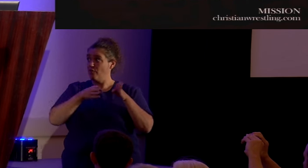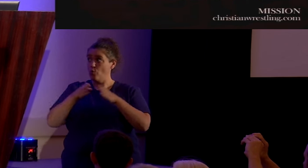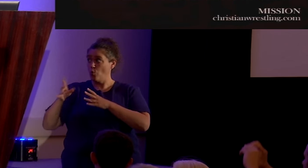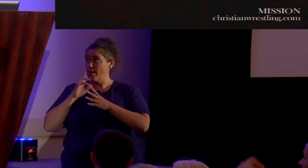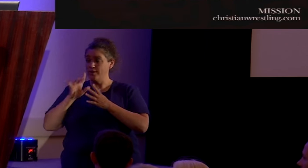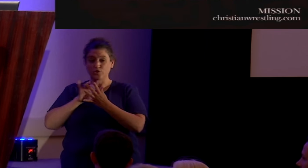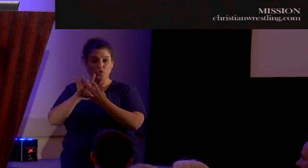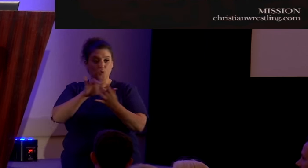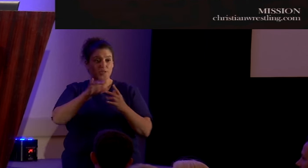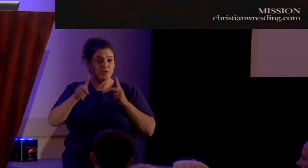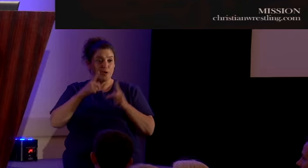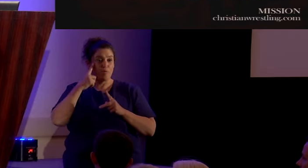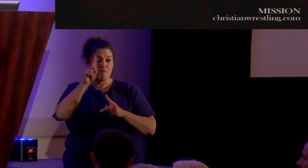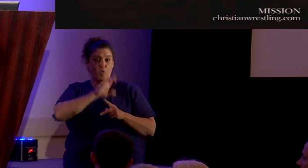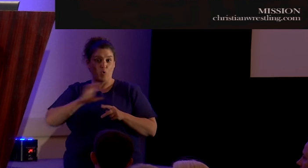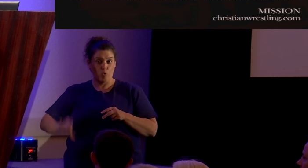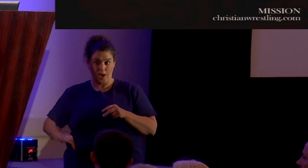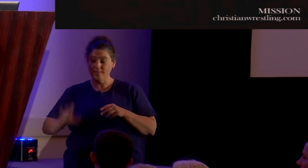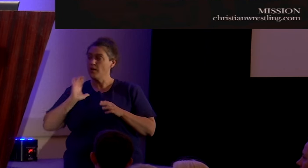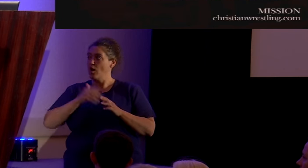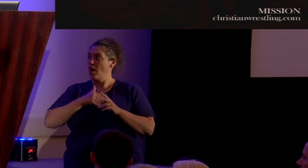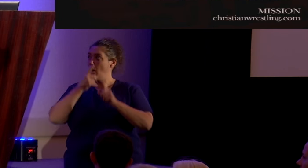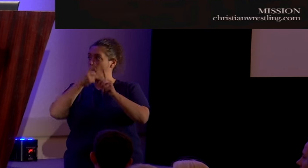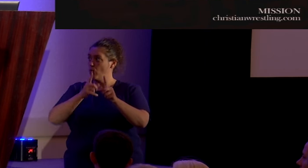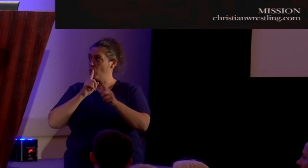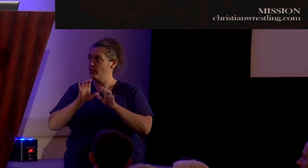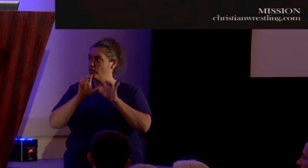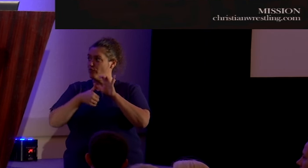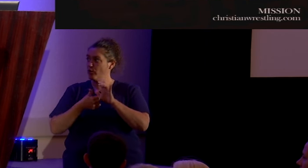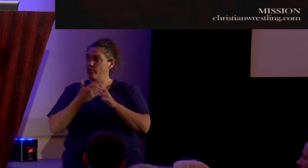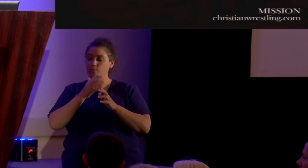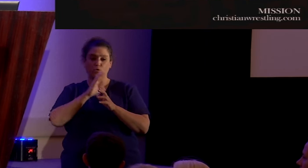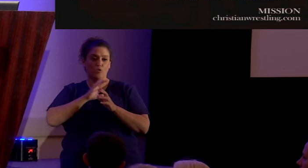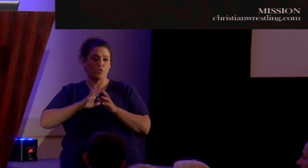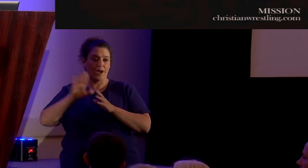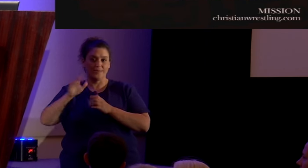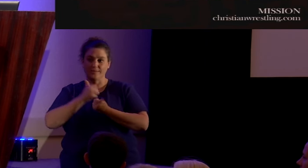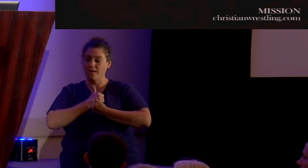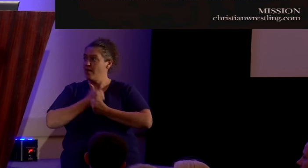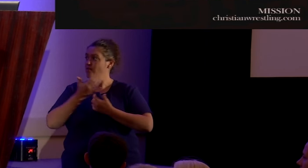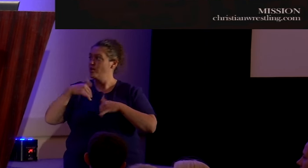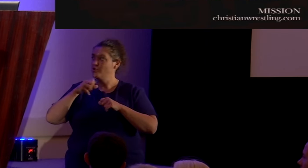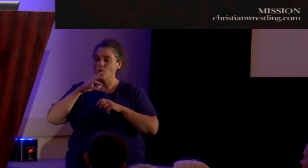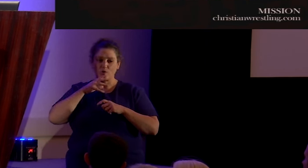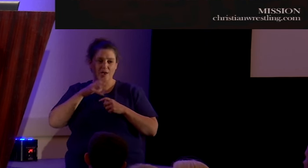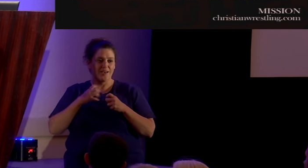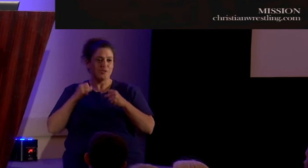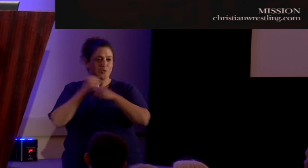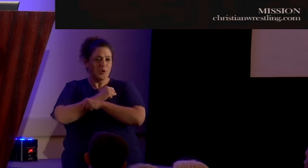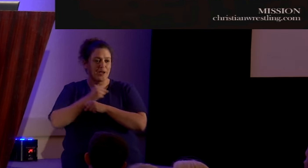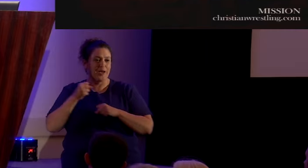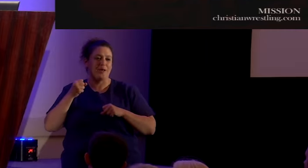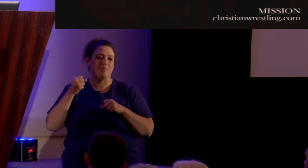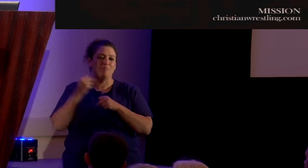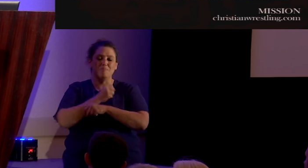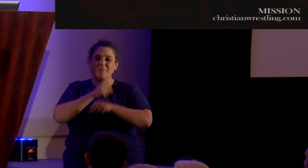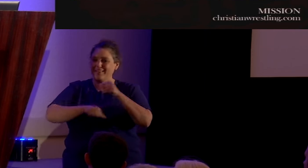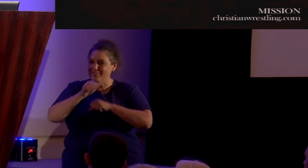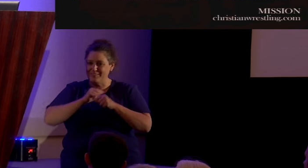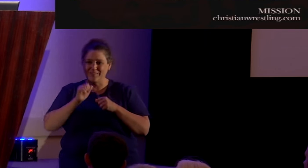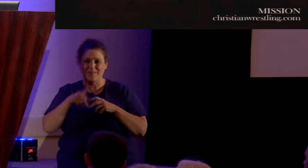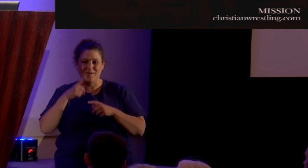reach people for Christ. Right? Our goal is to convert them to Christ love. Yes, we're going to kick the shit out of each other for Jesus Christ.